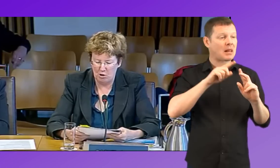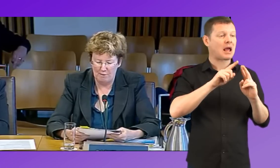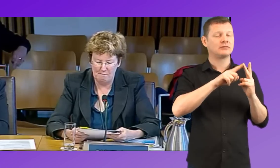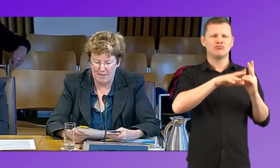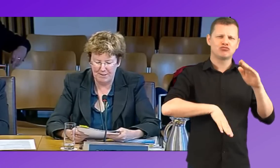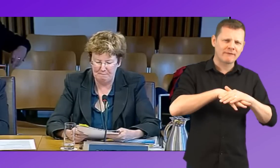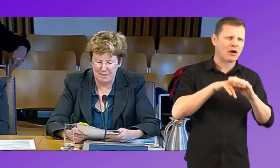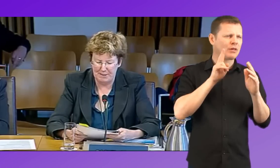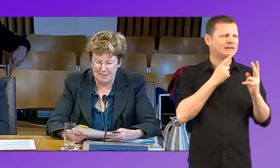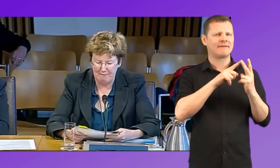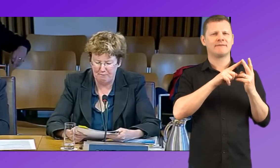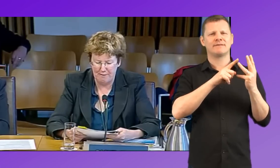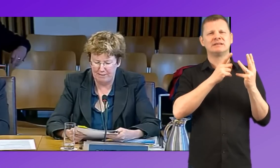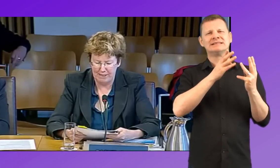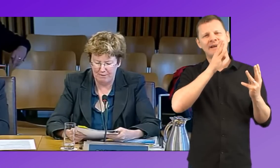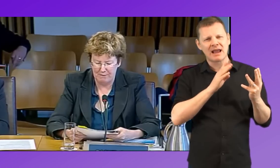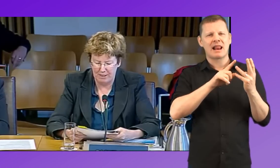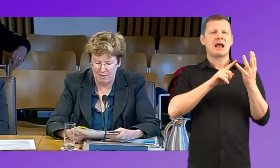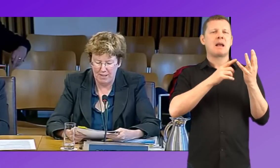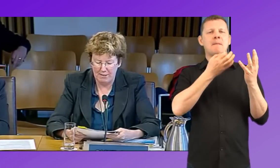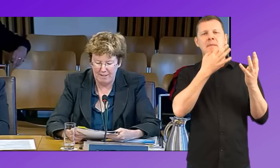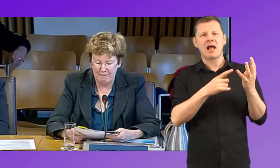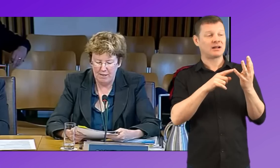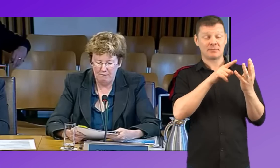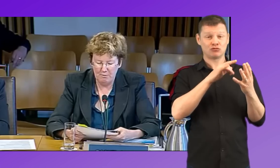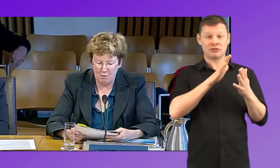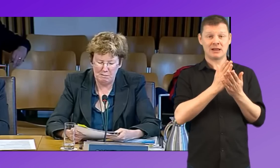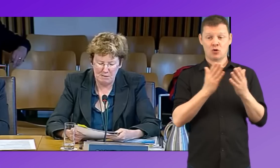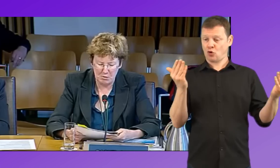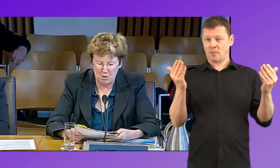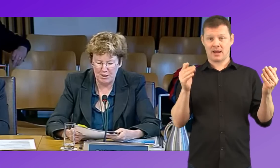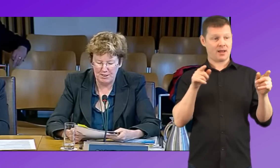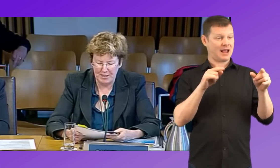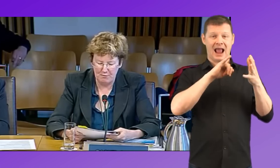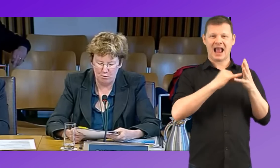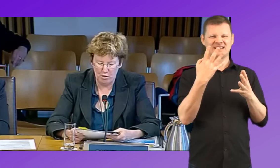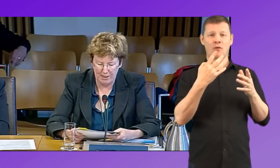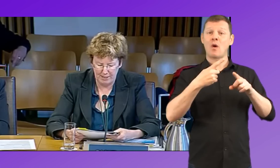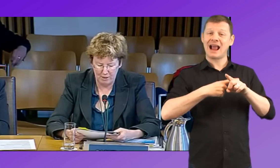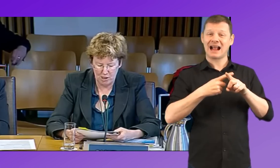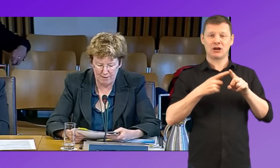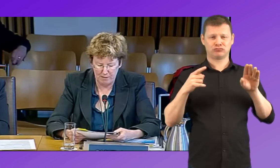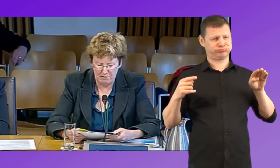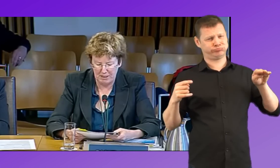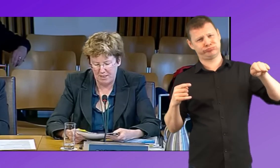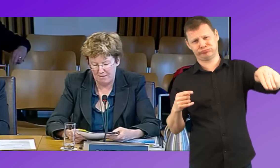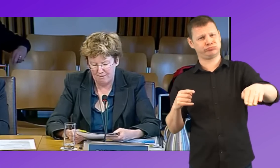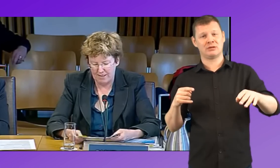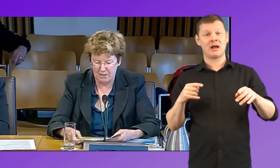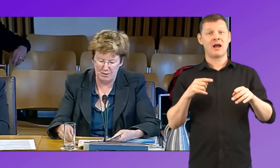cochlear implants to mildly deaf, profoundly deaf, severely deaf, performing much worse at S4 in English. And then when you get the high flyers,